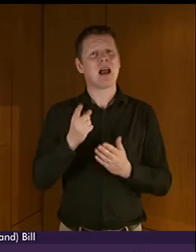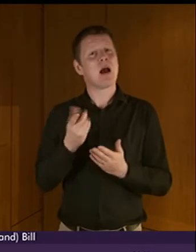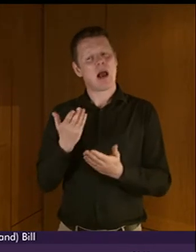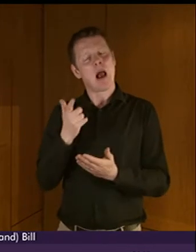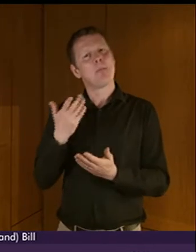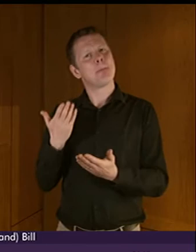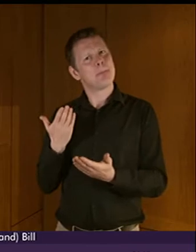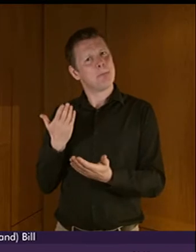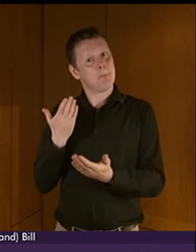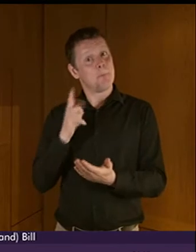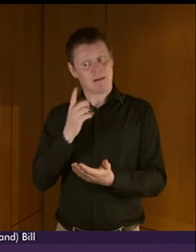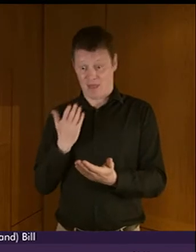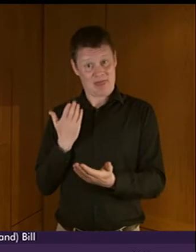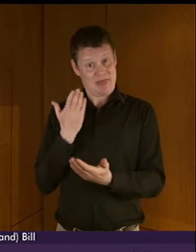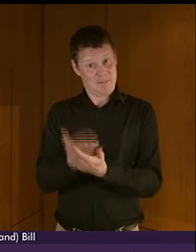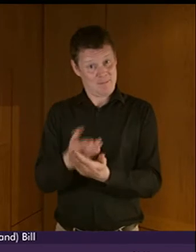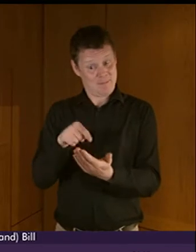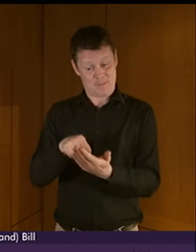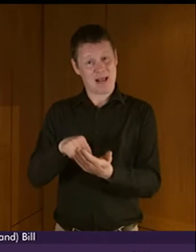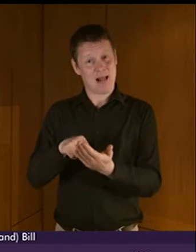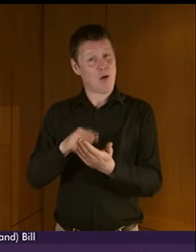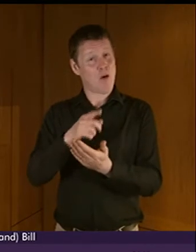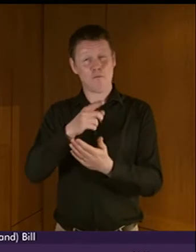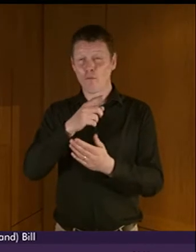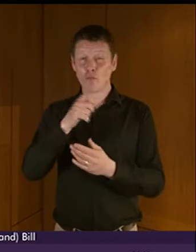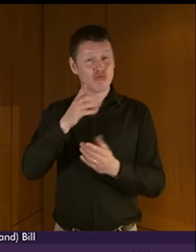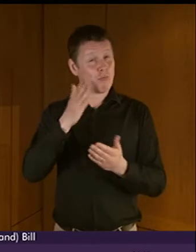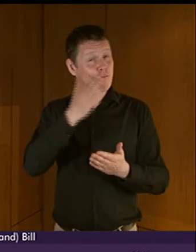the input from those using BSL.